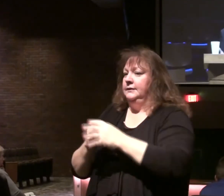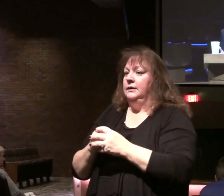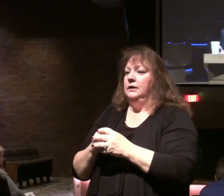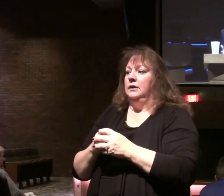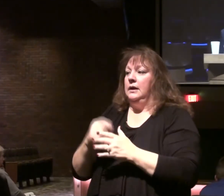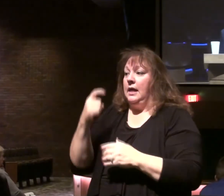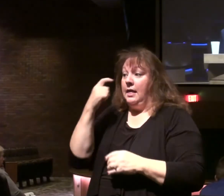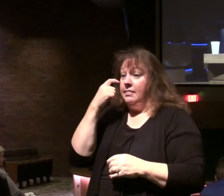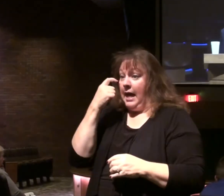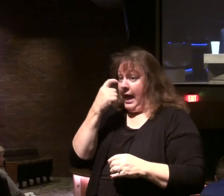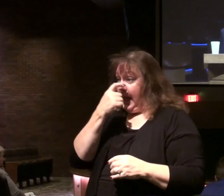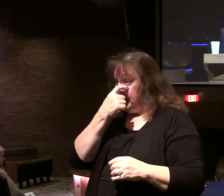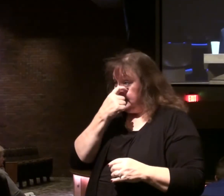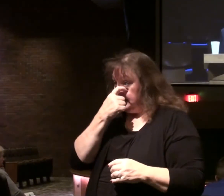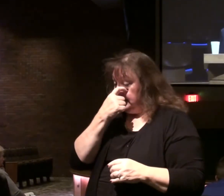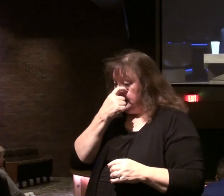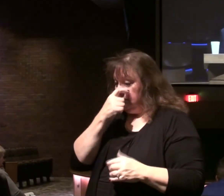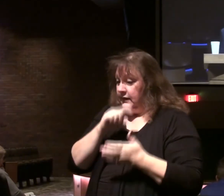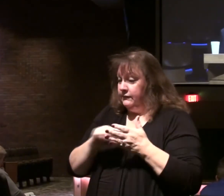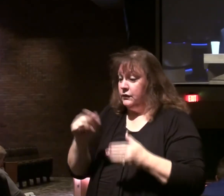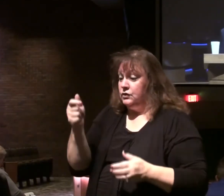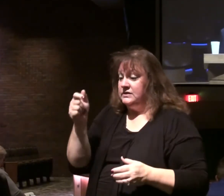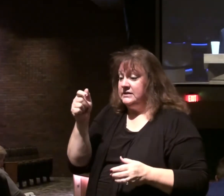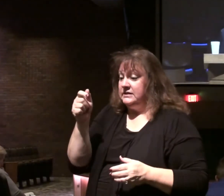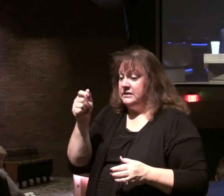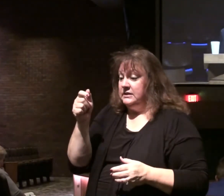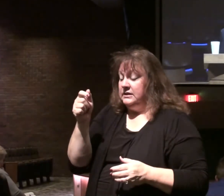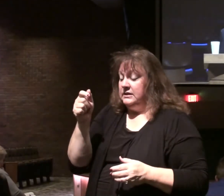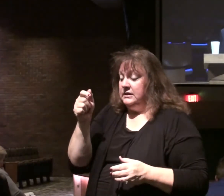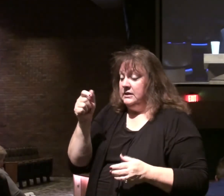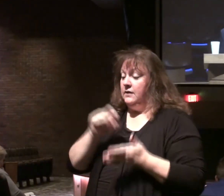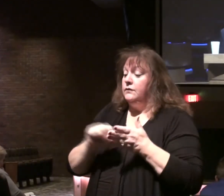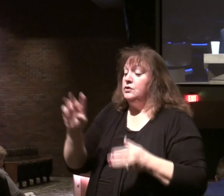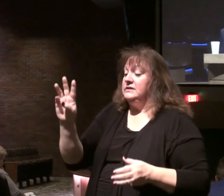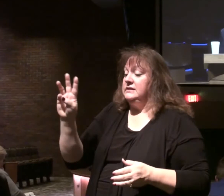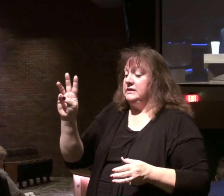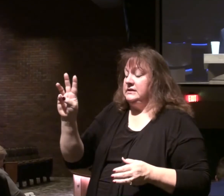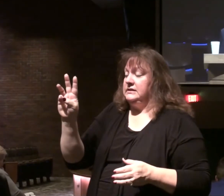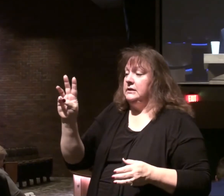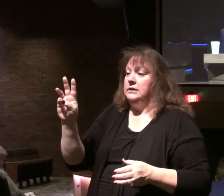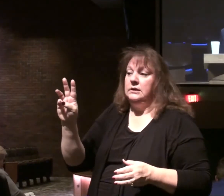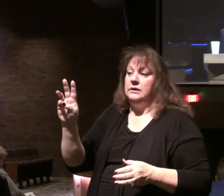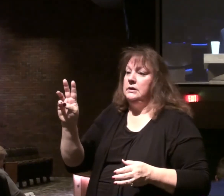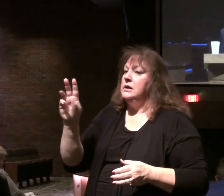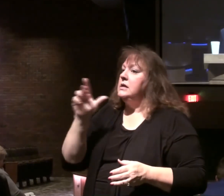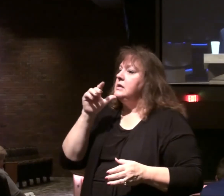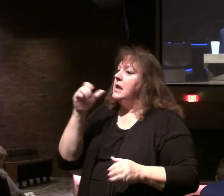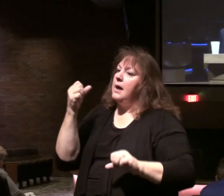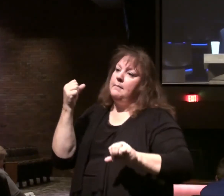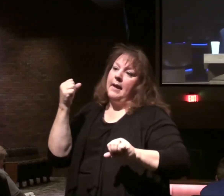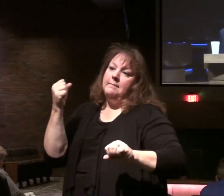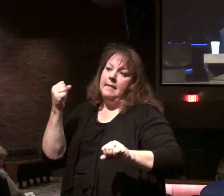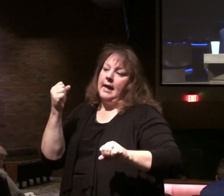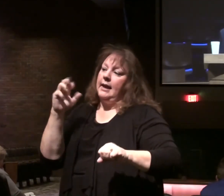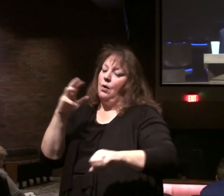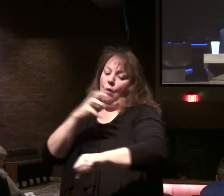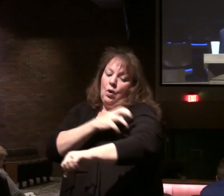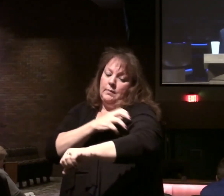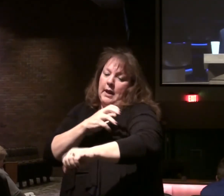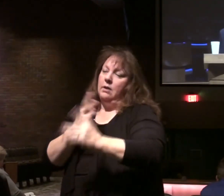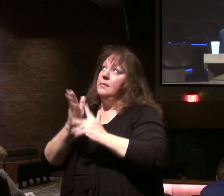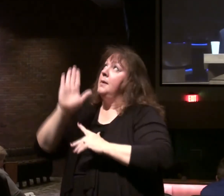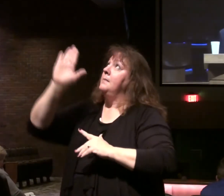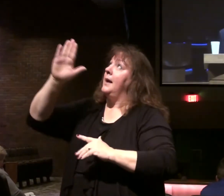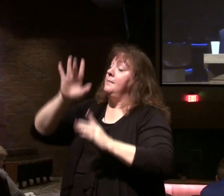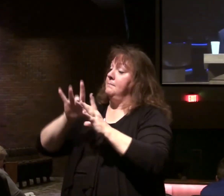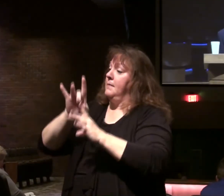The eyes. Down in verse 6 of chapter 4. Not by might nor by power. But by my